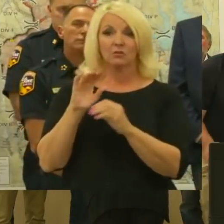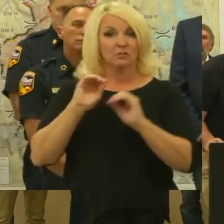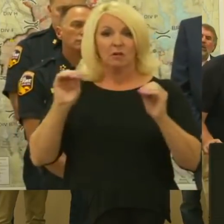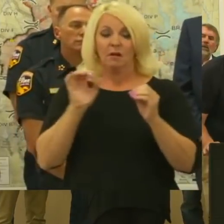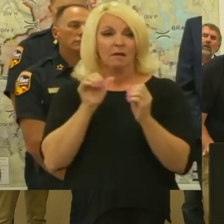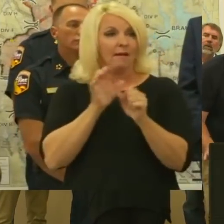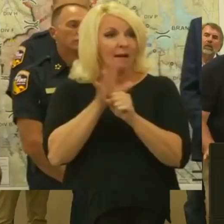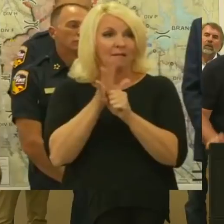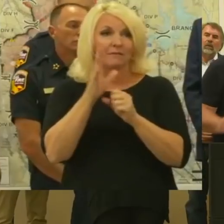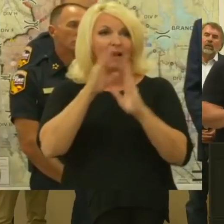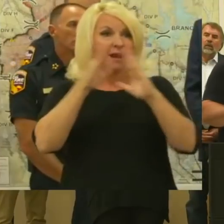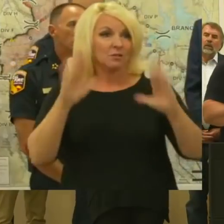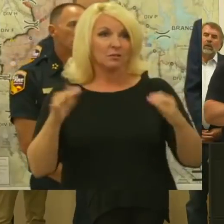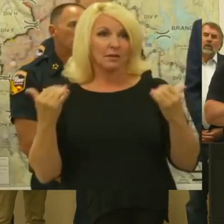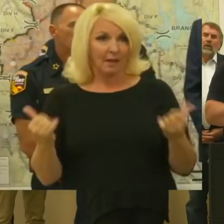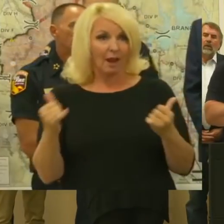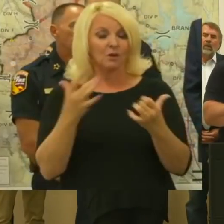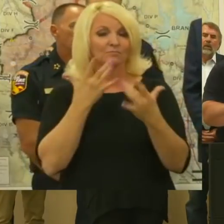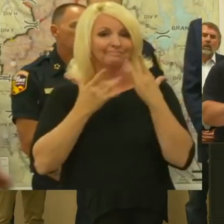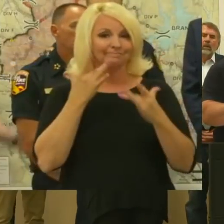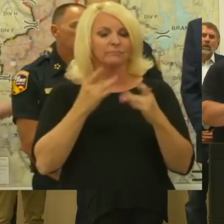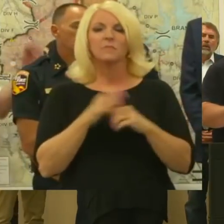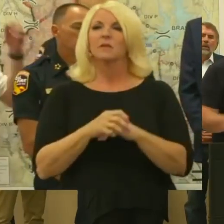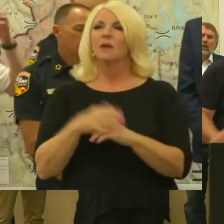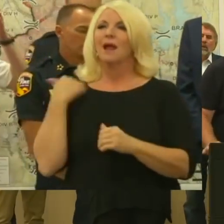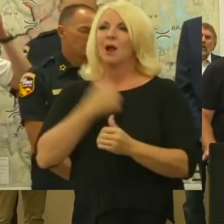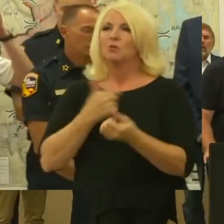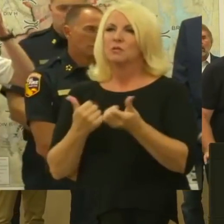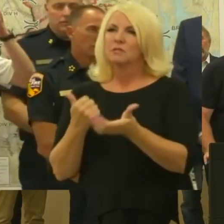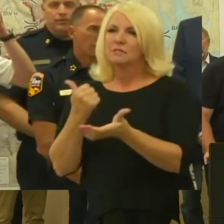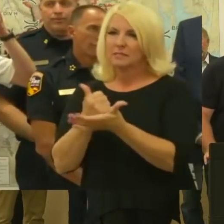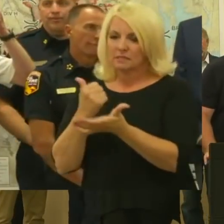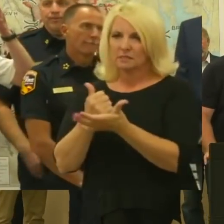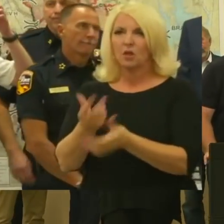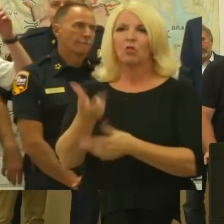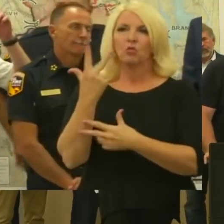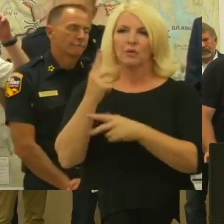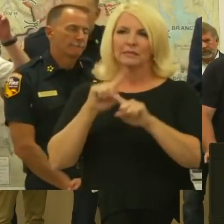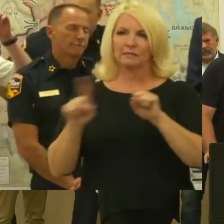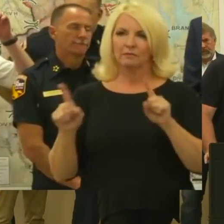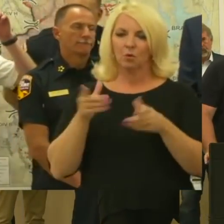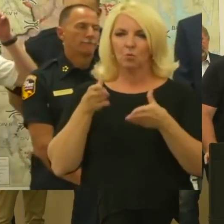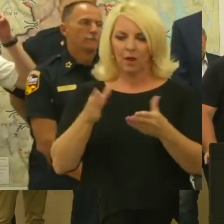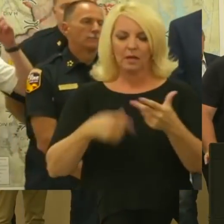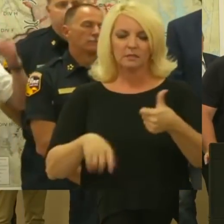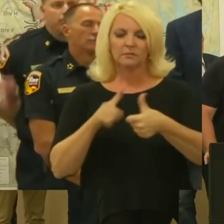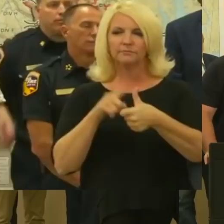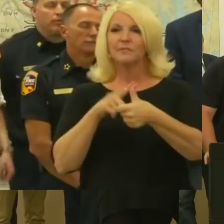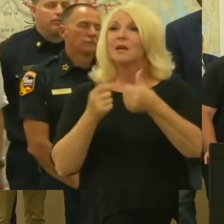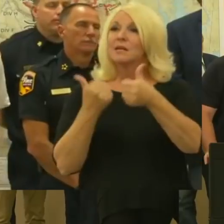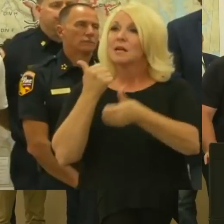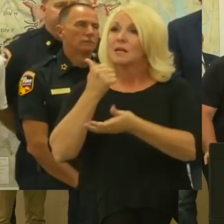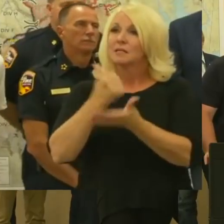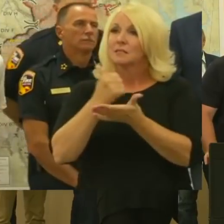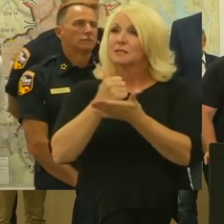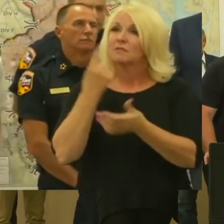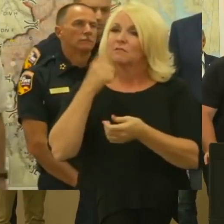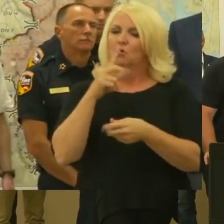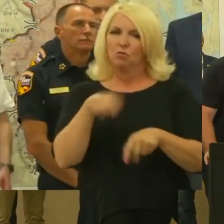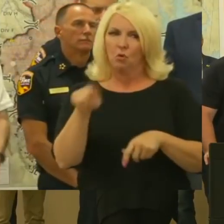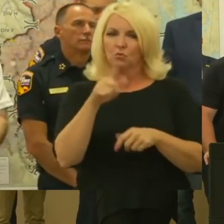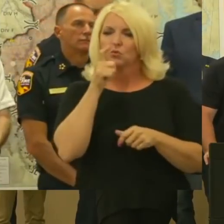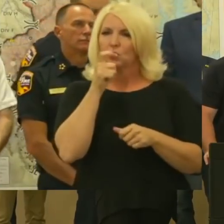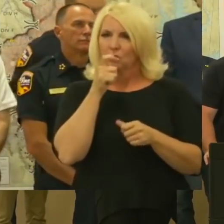Our assistance comes in three forms. First, individual assistance for those who have been